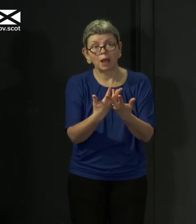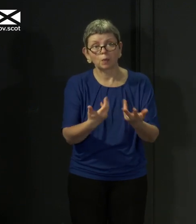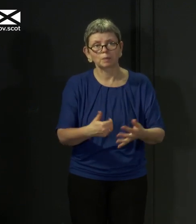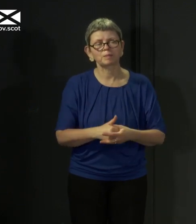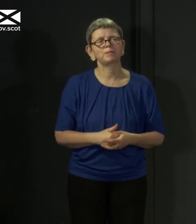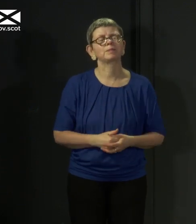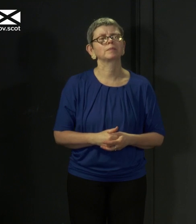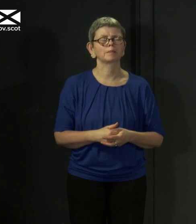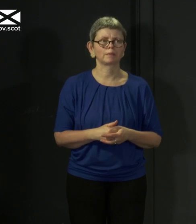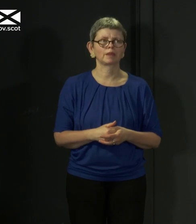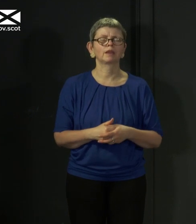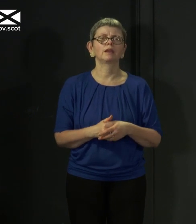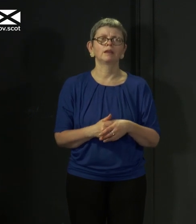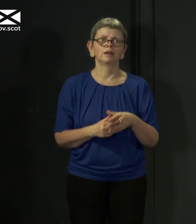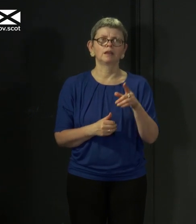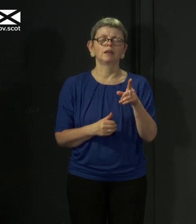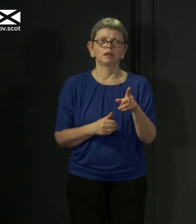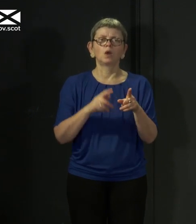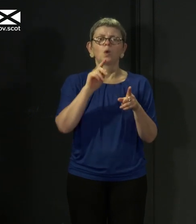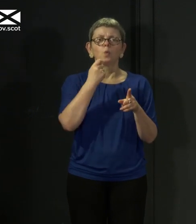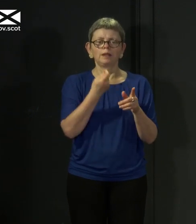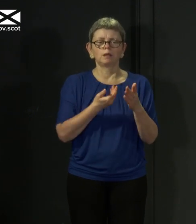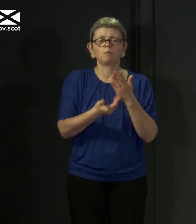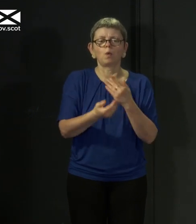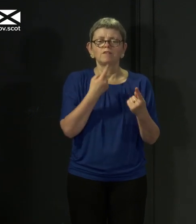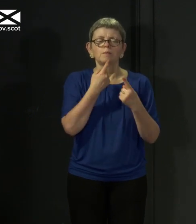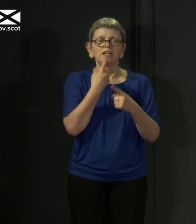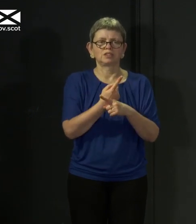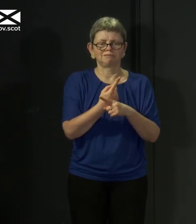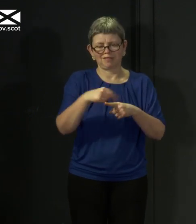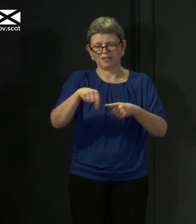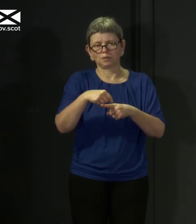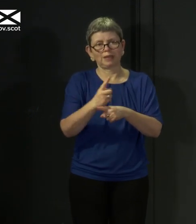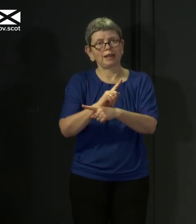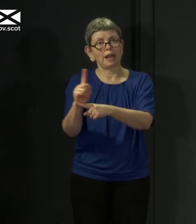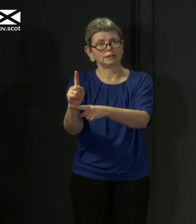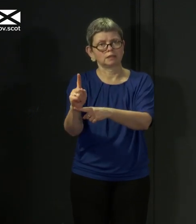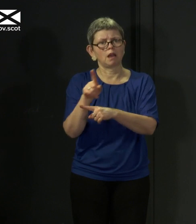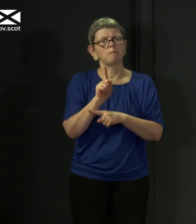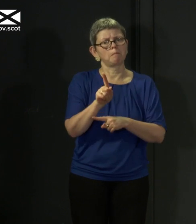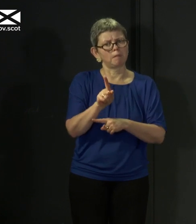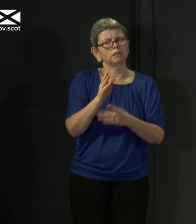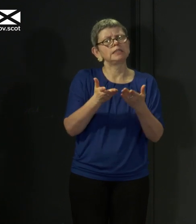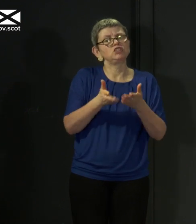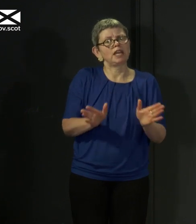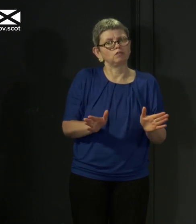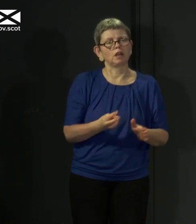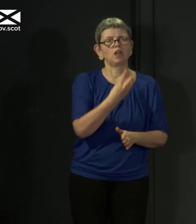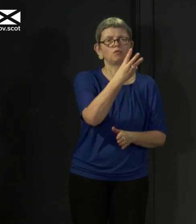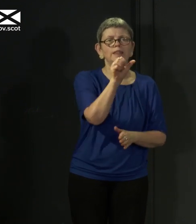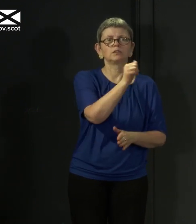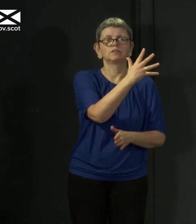more information around this later this week. But let me just talk in general terms right now. The 3,500